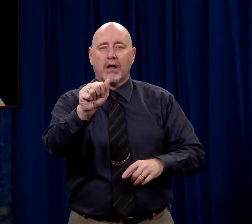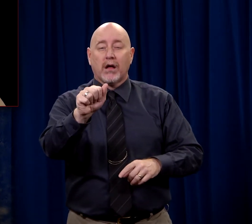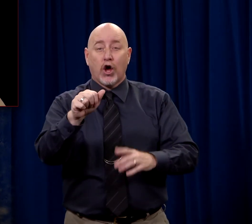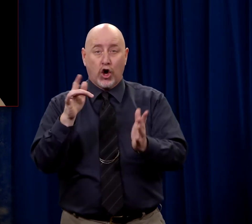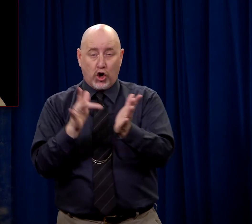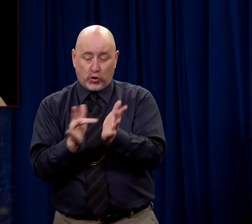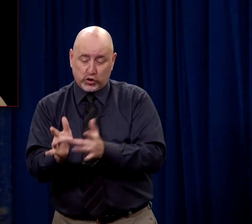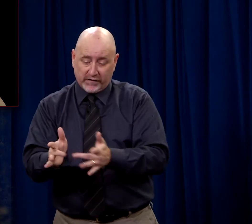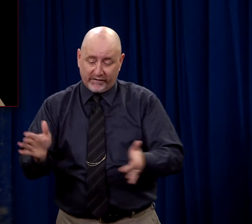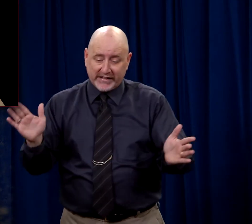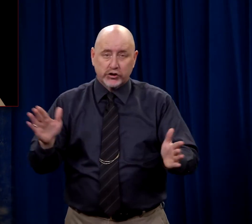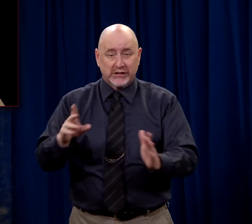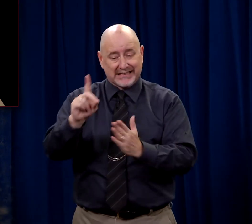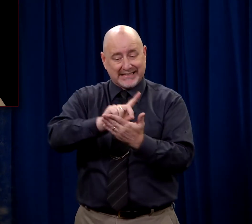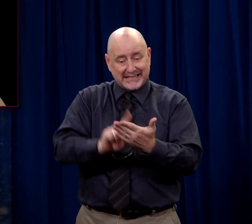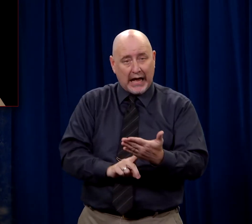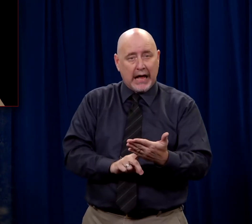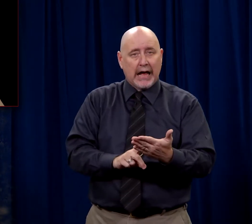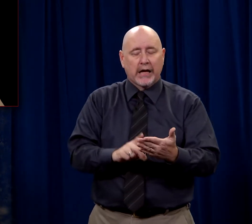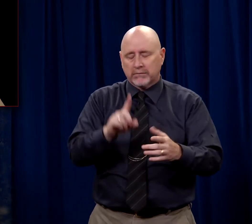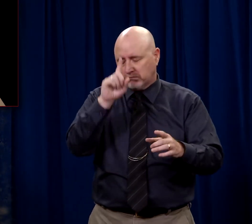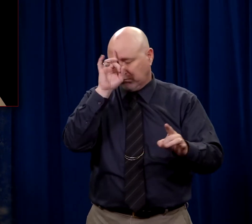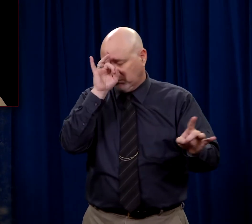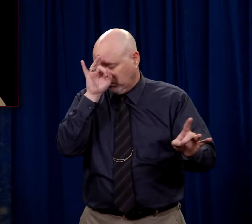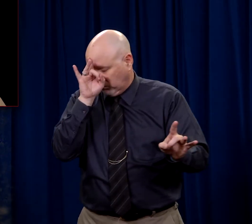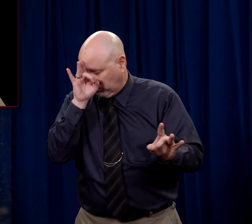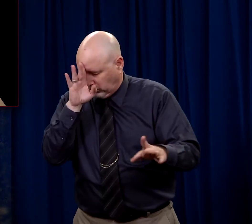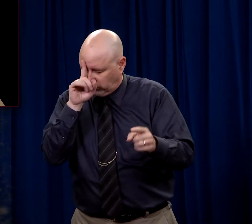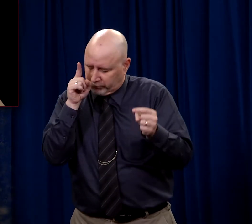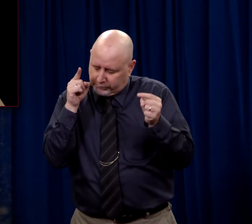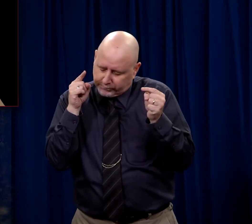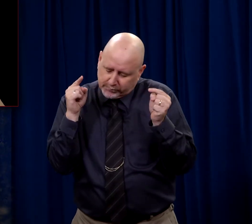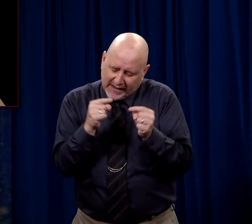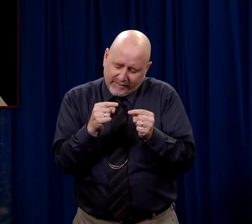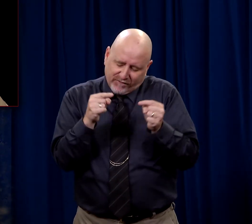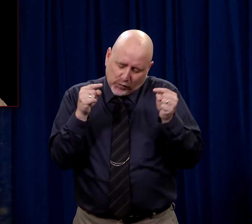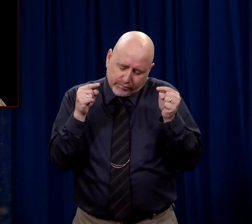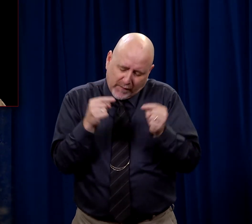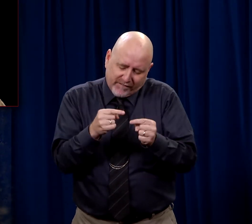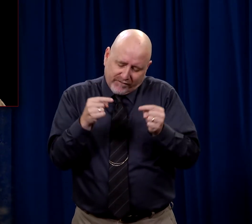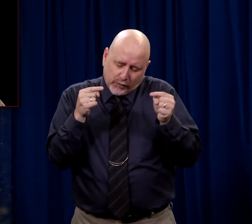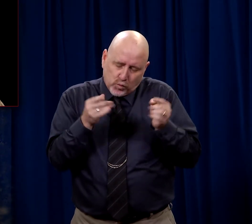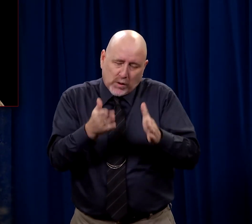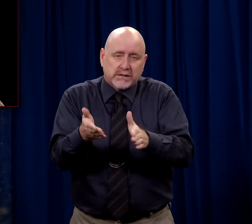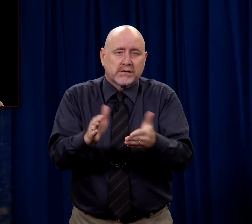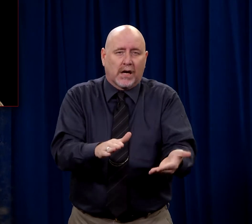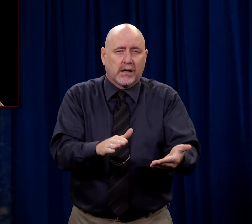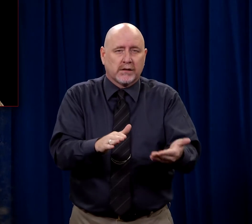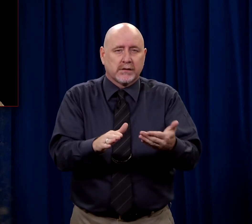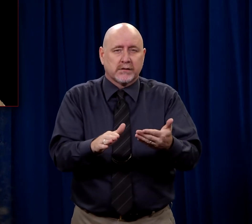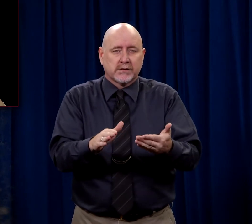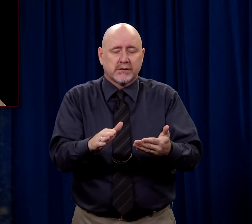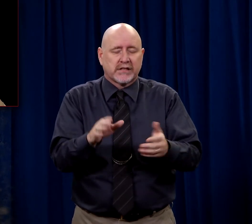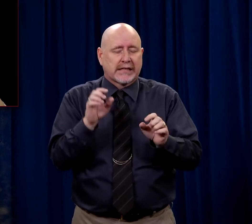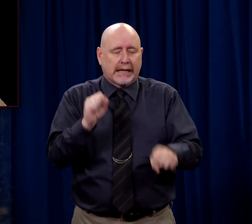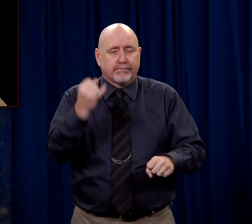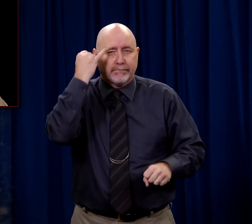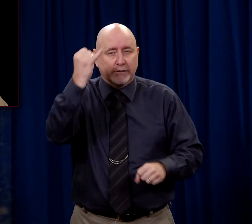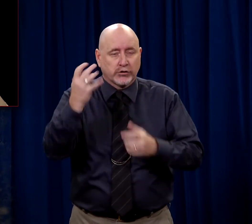as you would understand, created to be one of the most painful executions imaginable. And